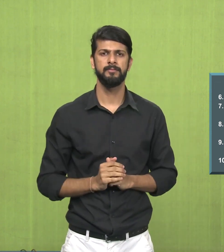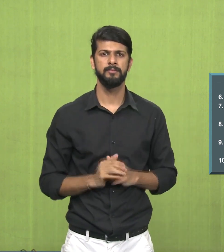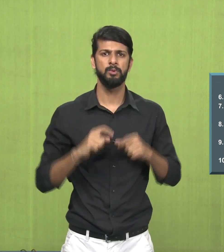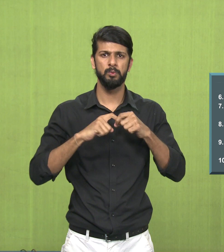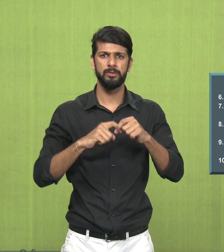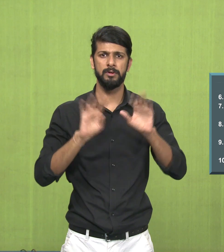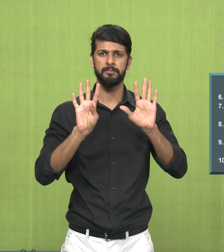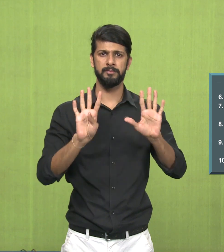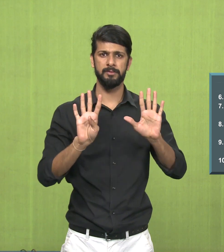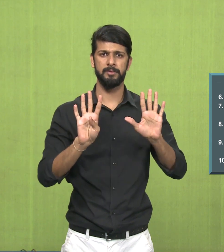Question number 9.